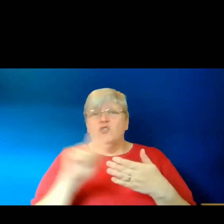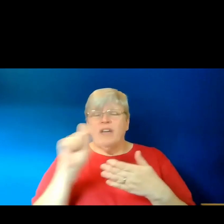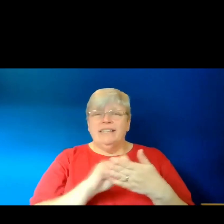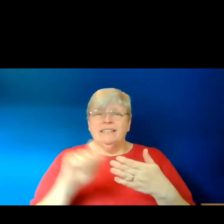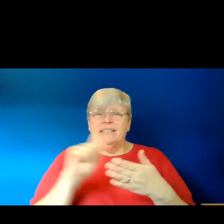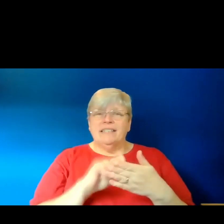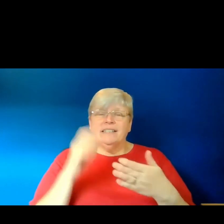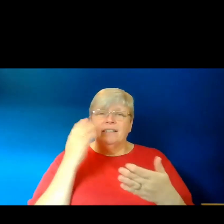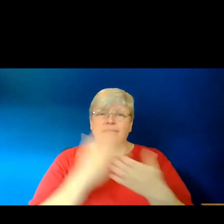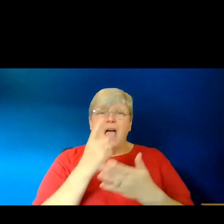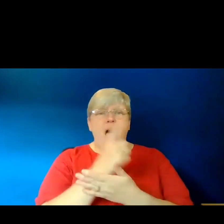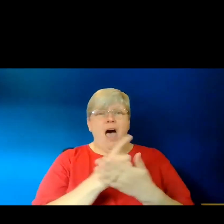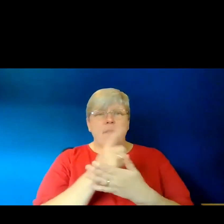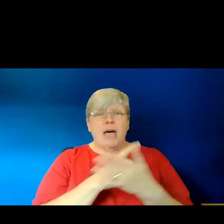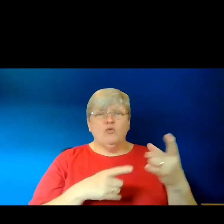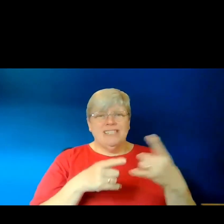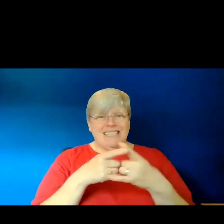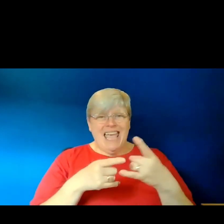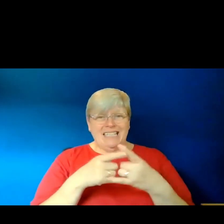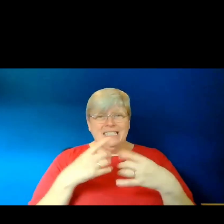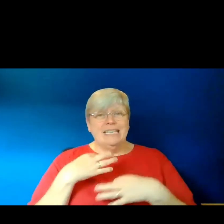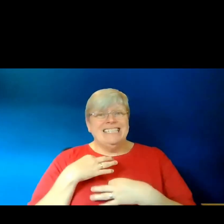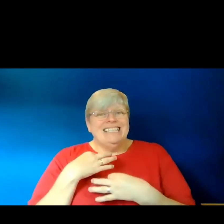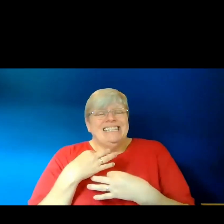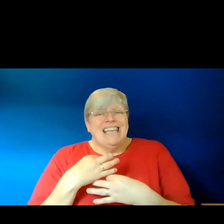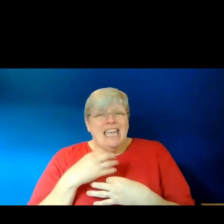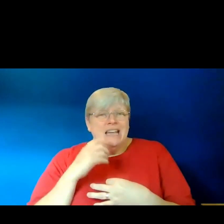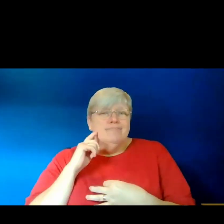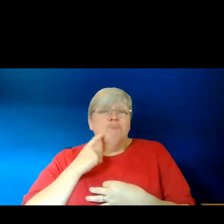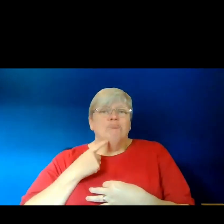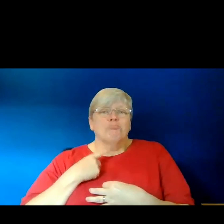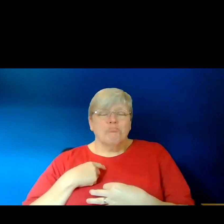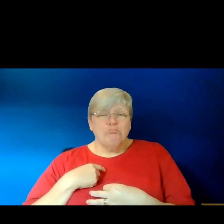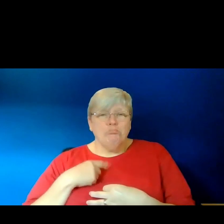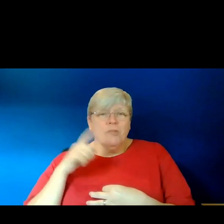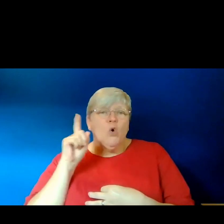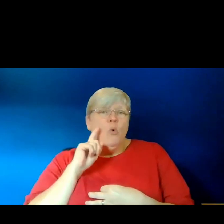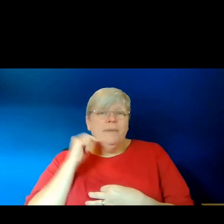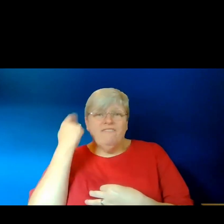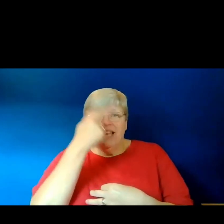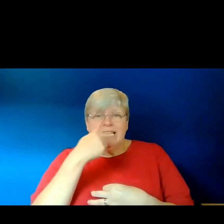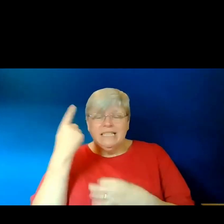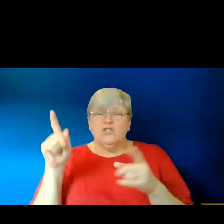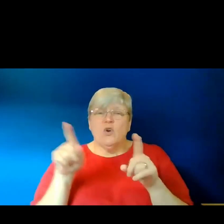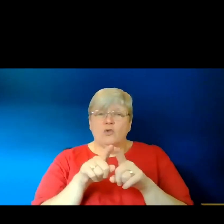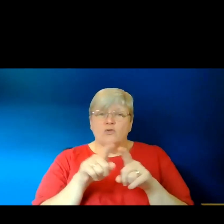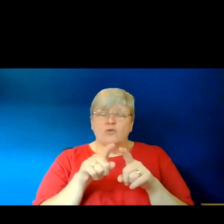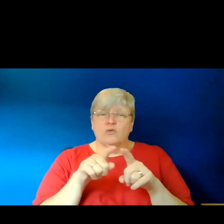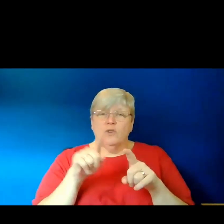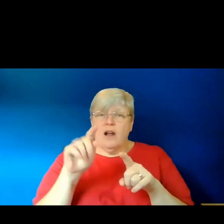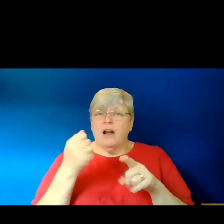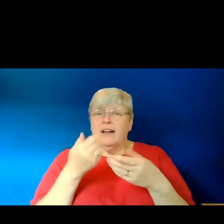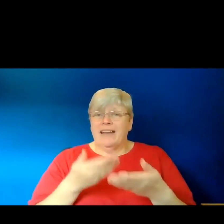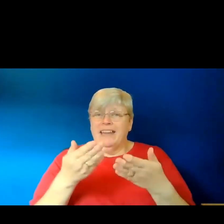sex, desire and also women's spaces. And her given name